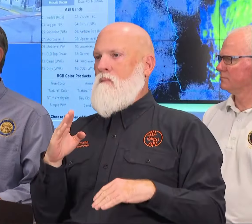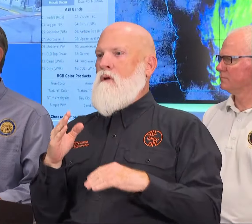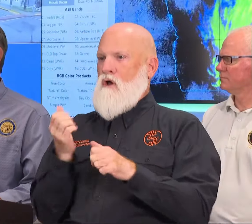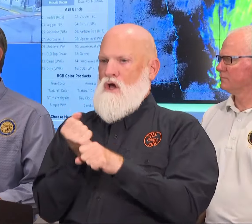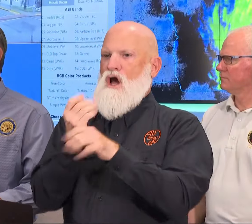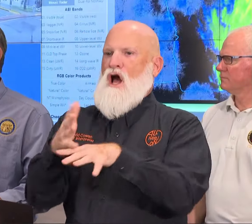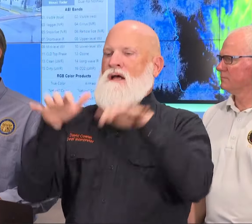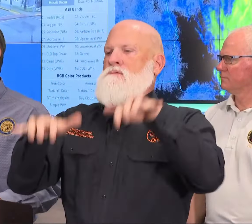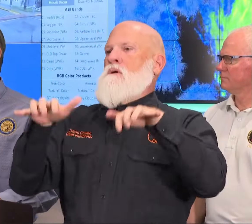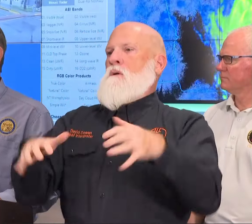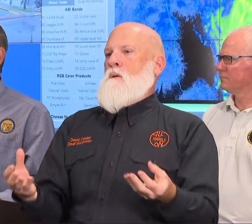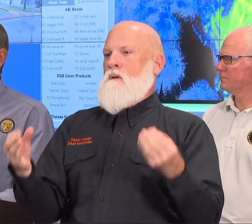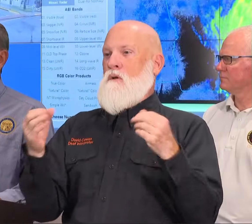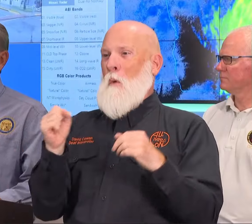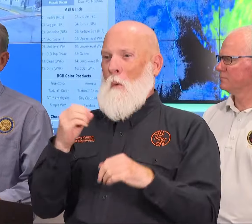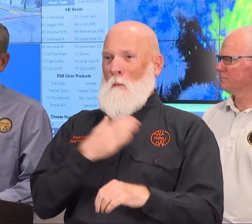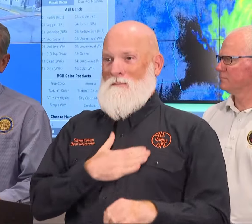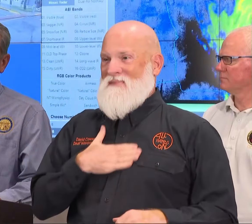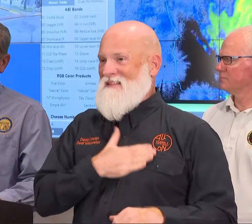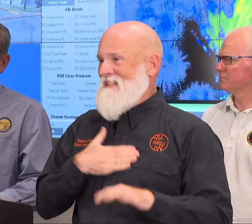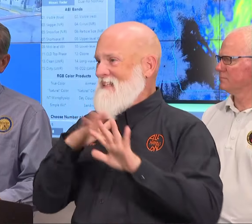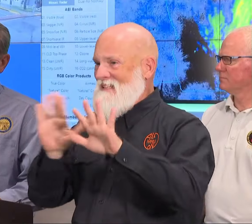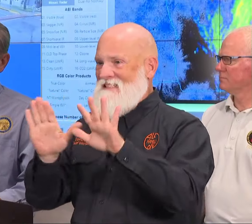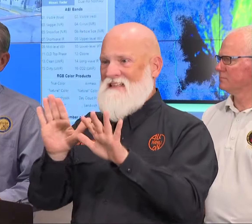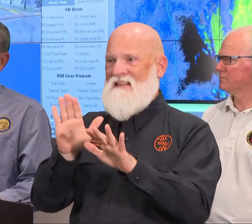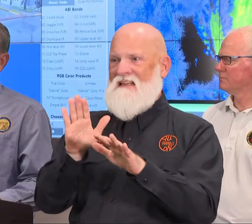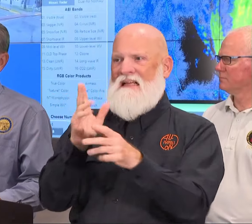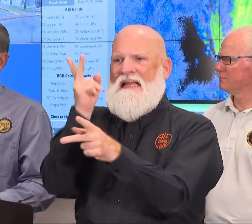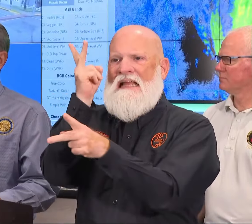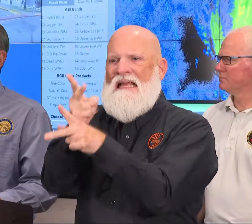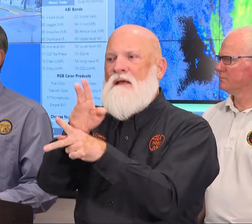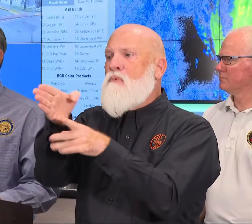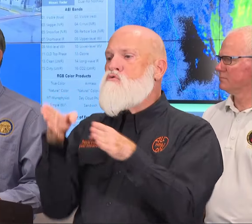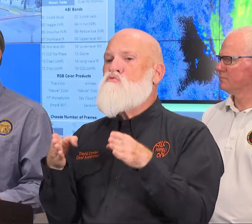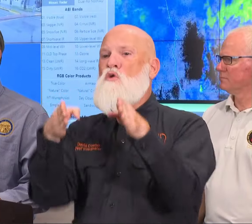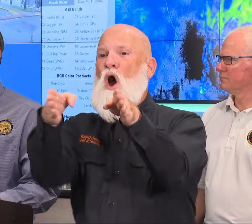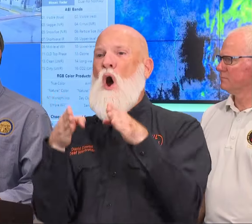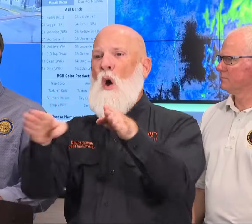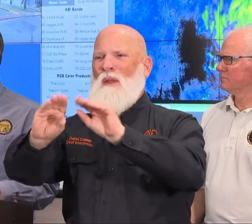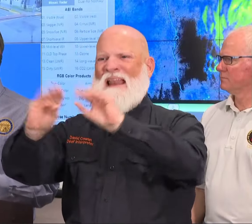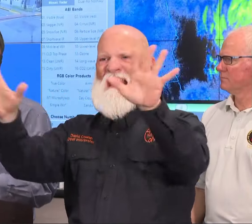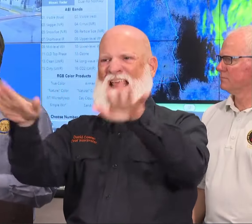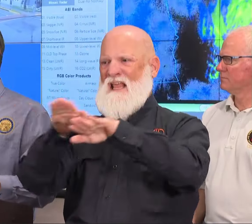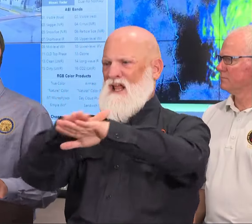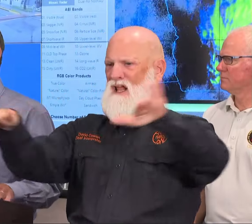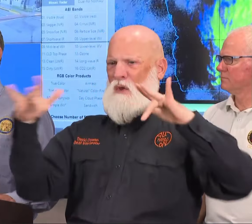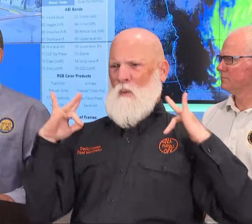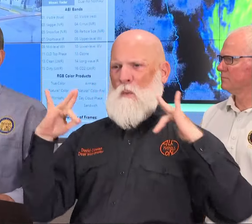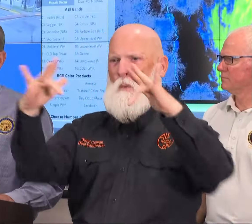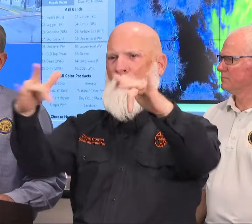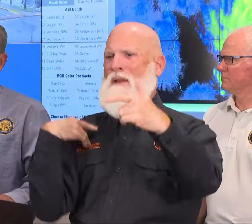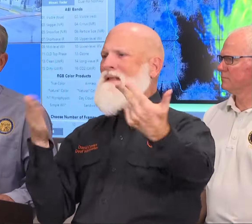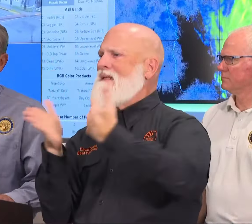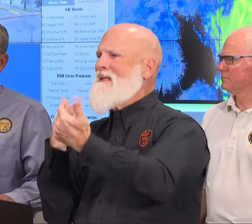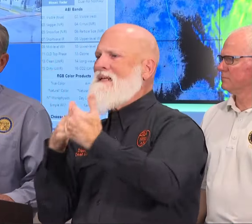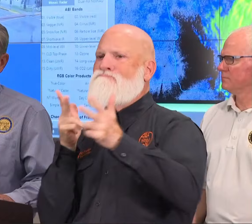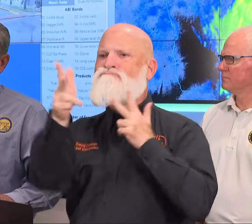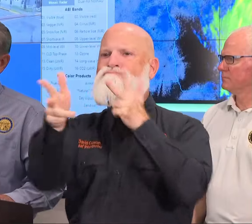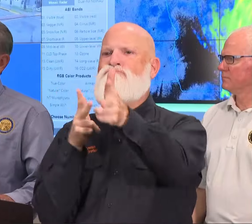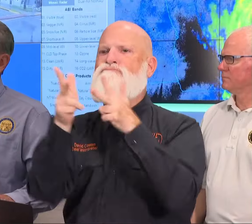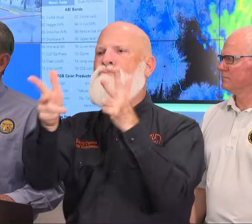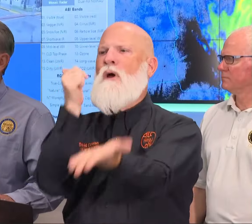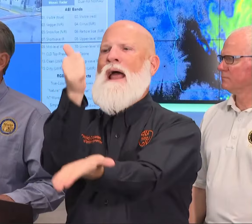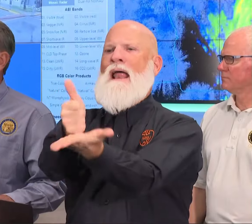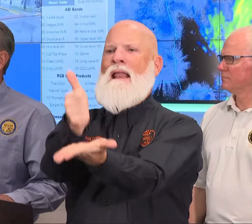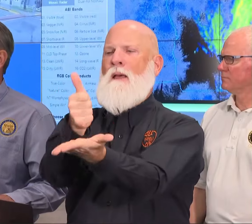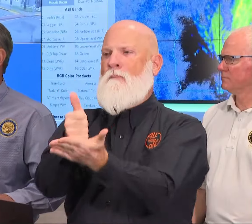crews in help with any emergency efforts that we need to do in the local communities that the local communities are doing and